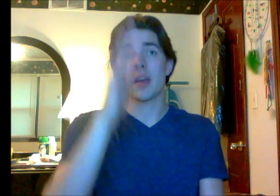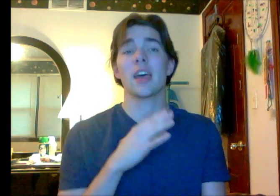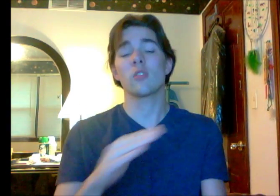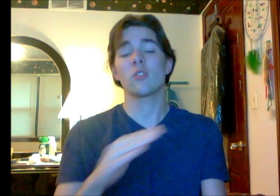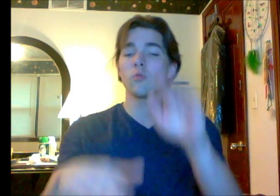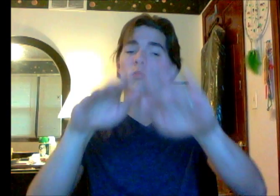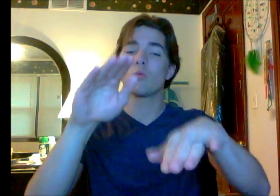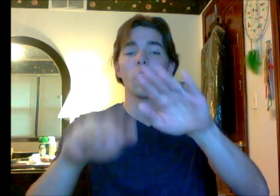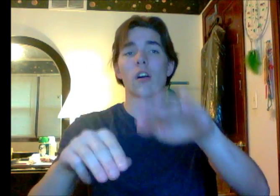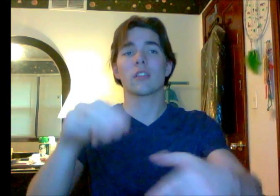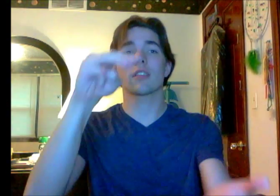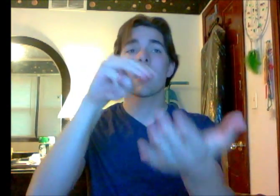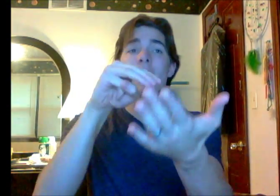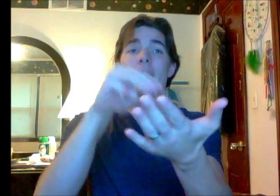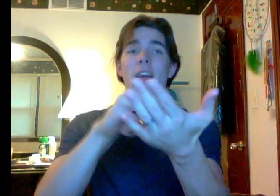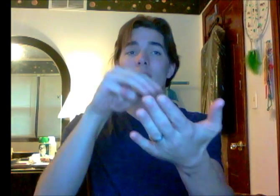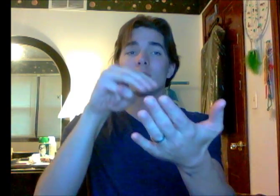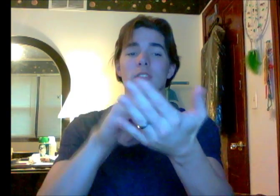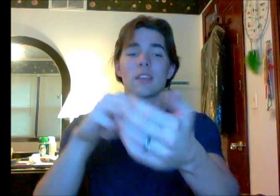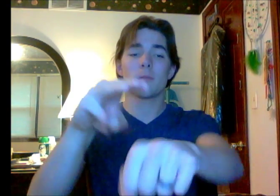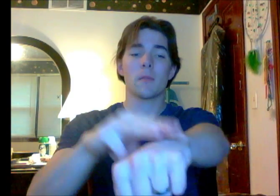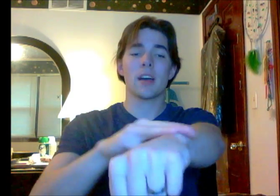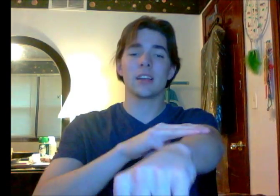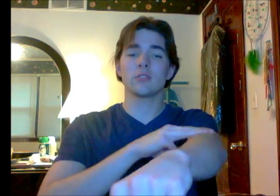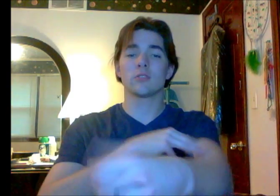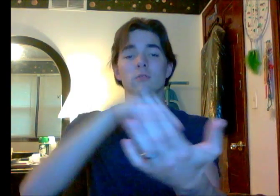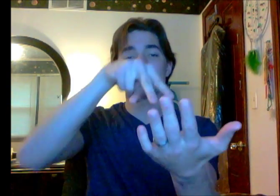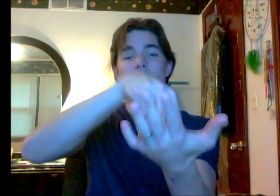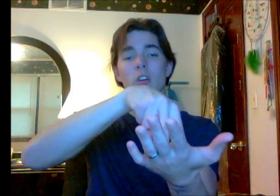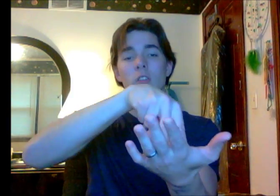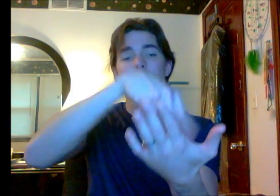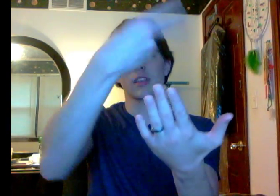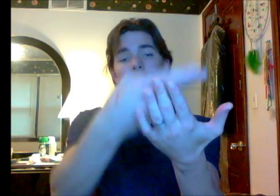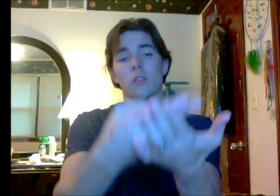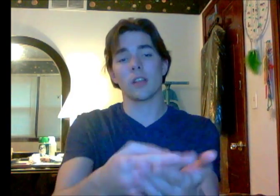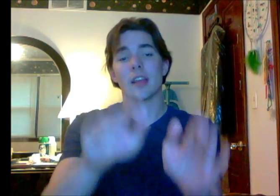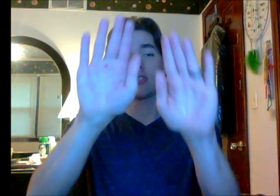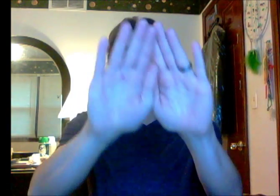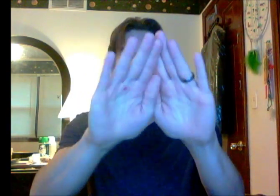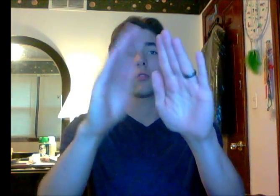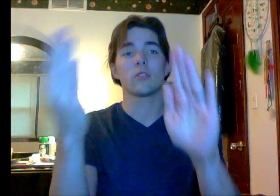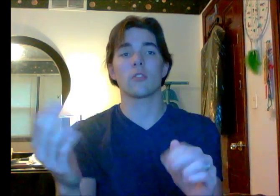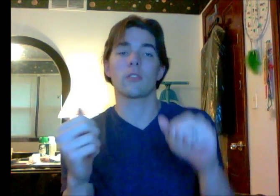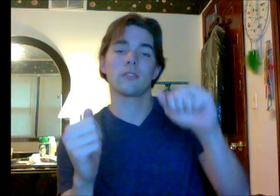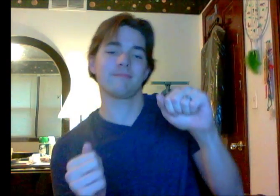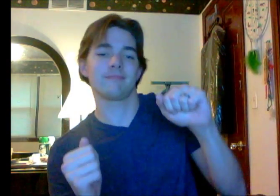man who walks a thousand miles Then fall down at your door